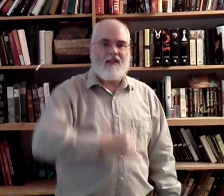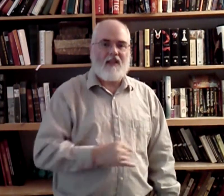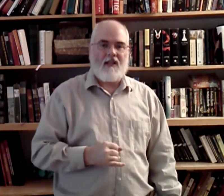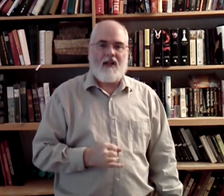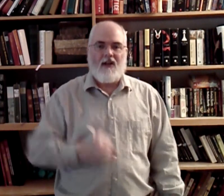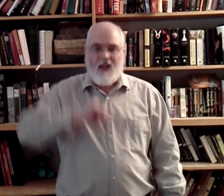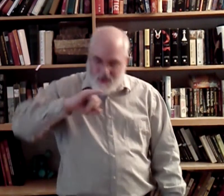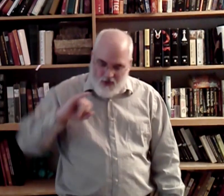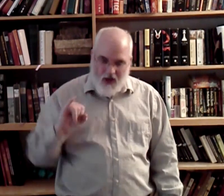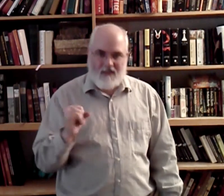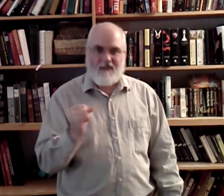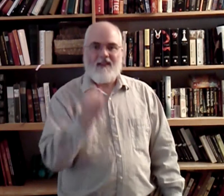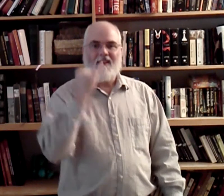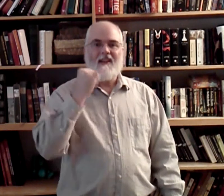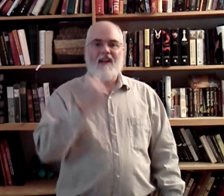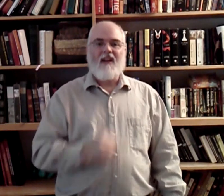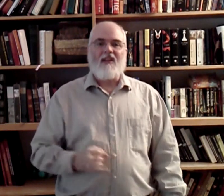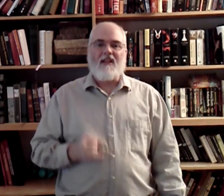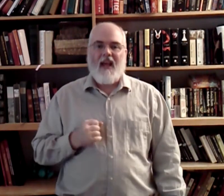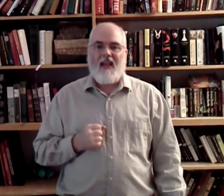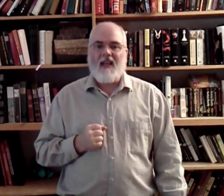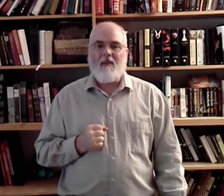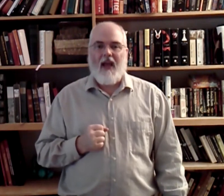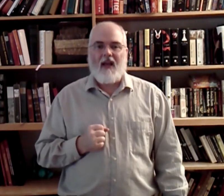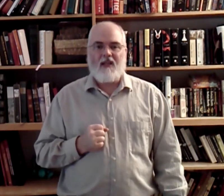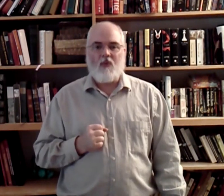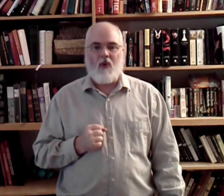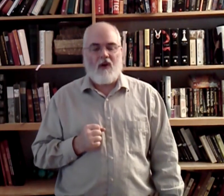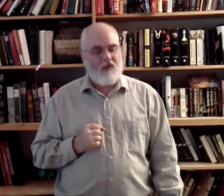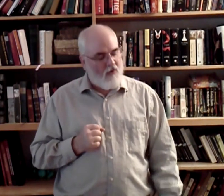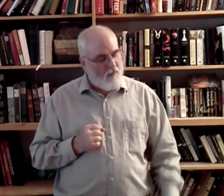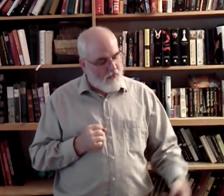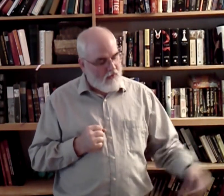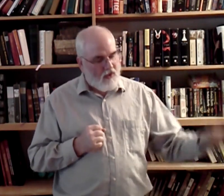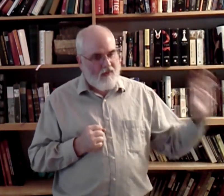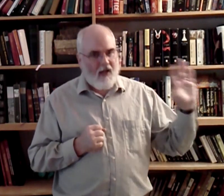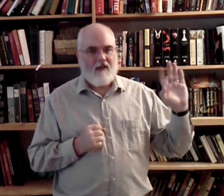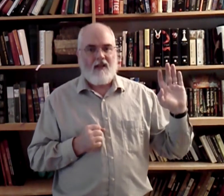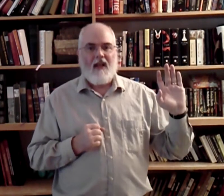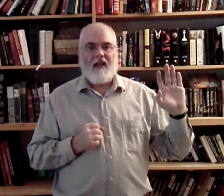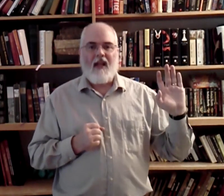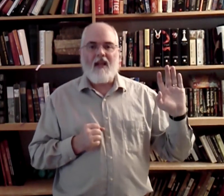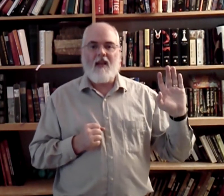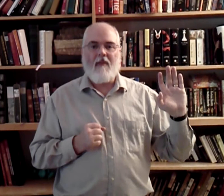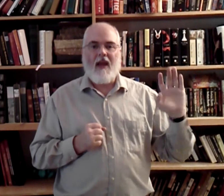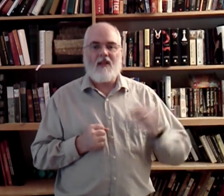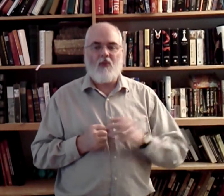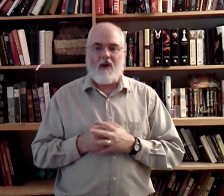in there. Just. Just. To take him at his word. To. Leave it out. Take him at his word.